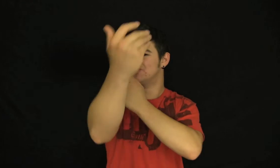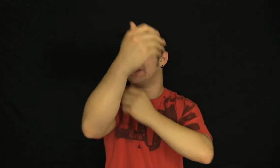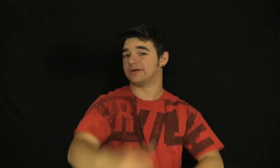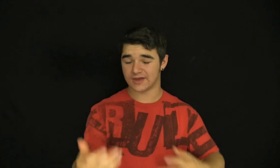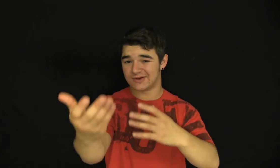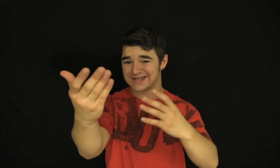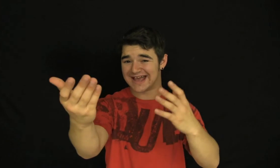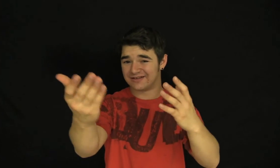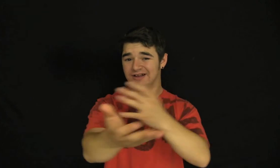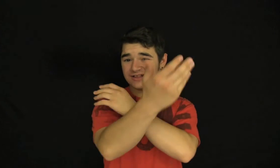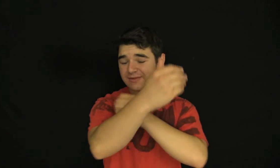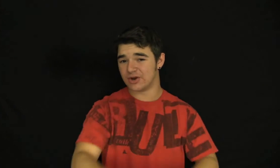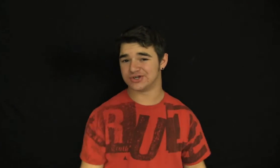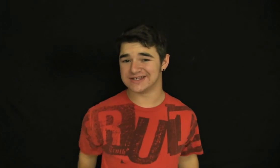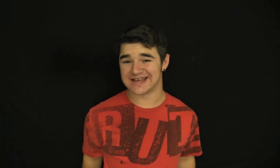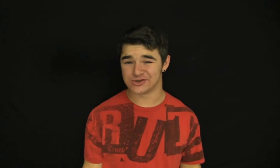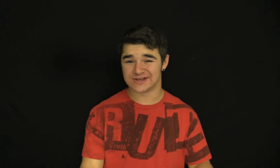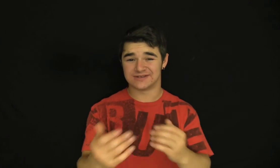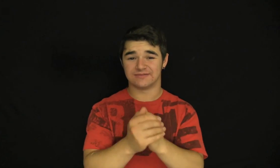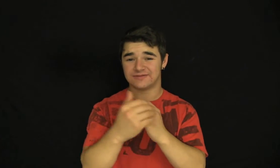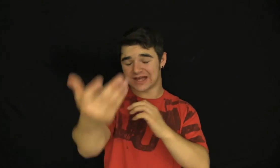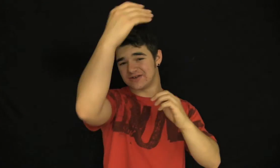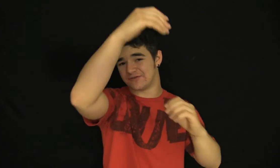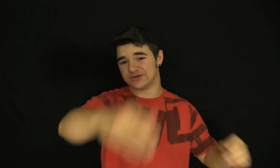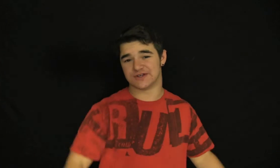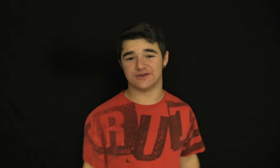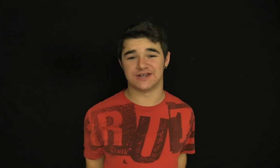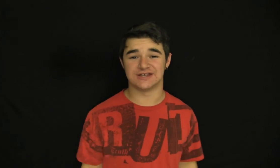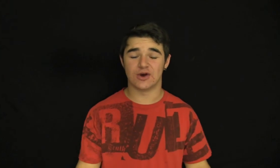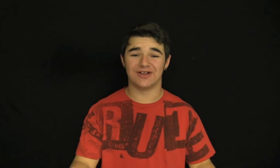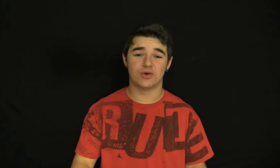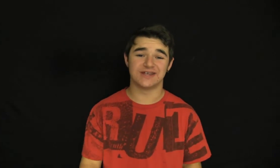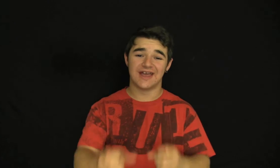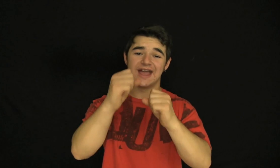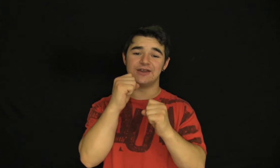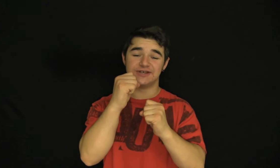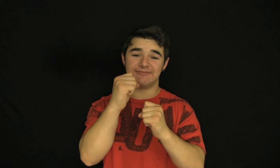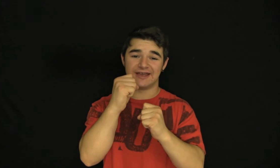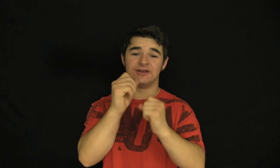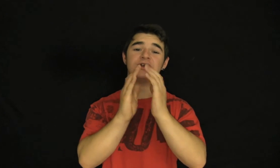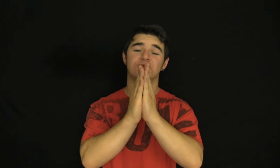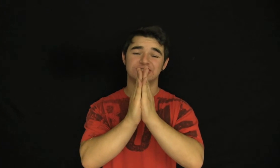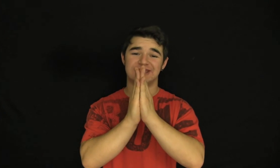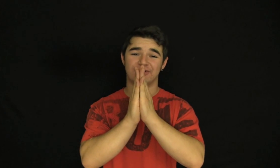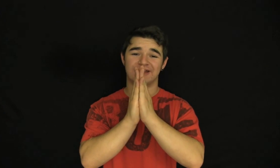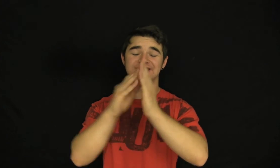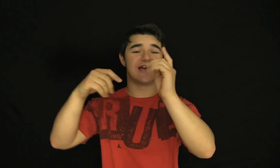drink. Anyways, again, let me know what you guys' answer is. Anyways, that's all that I've understood in the news today. So, in closing, haters keep hating, Christians keep praying. To